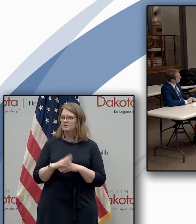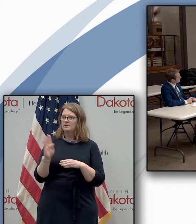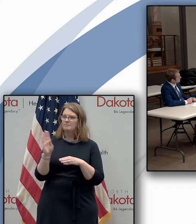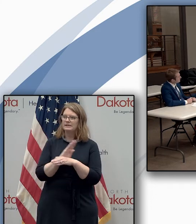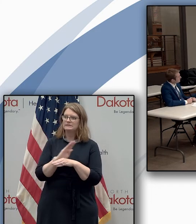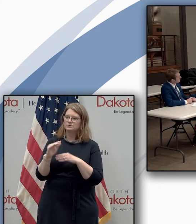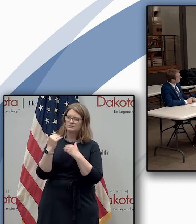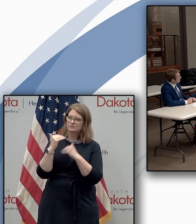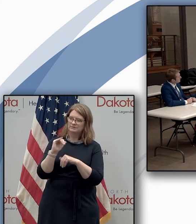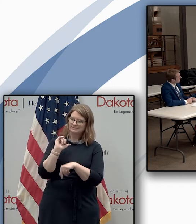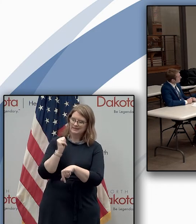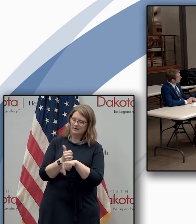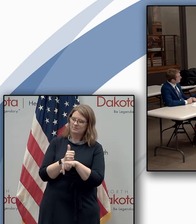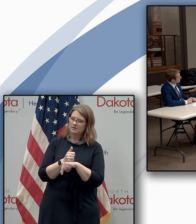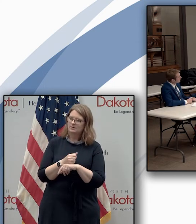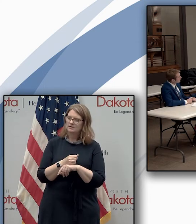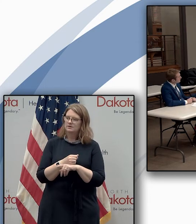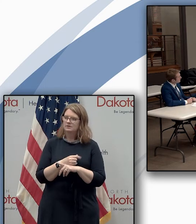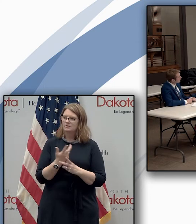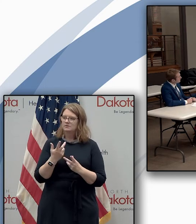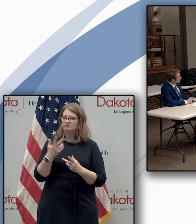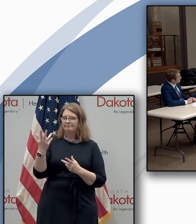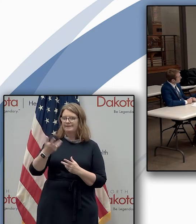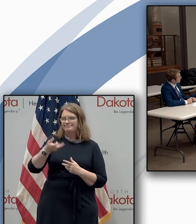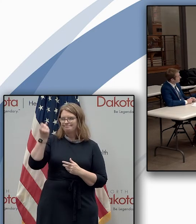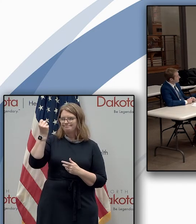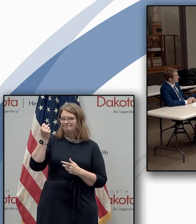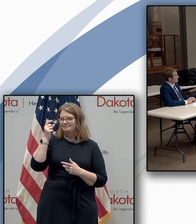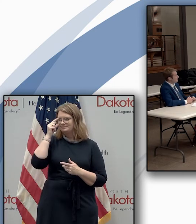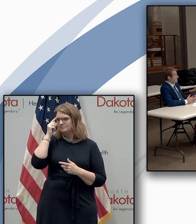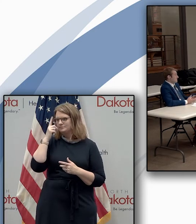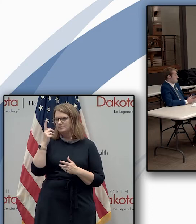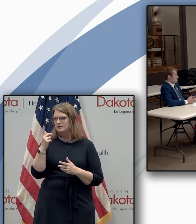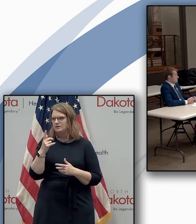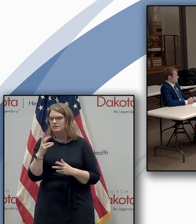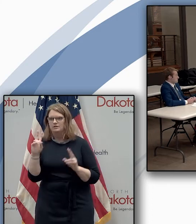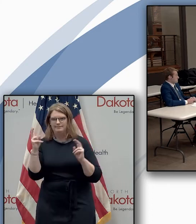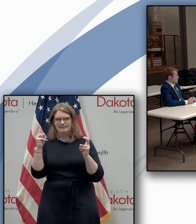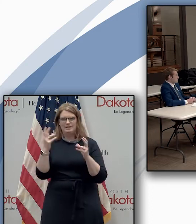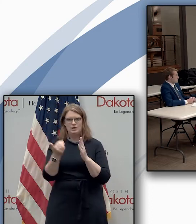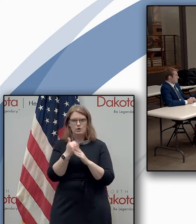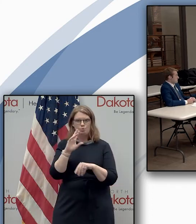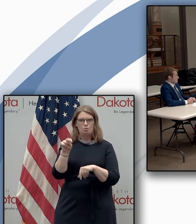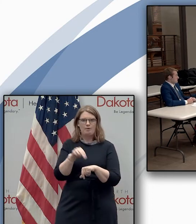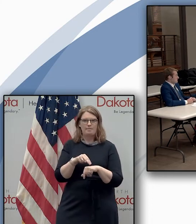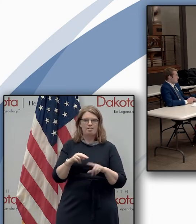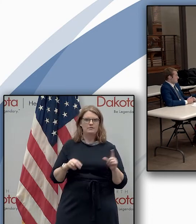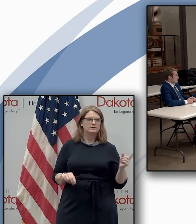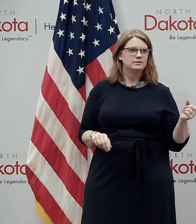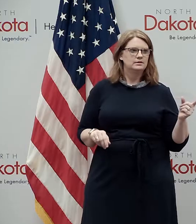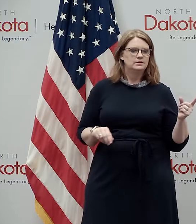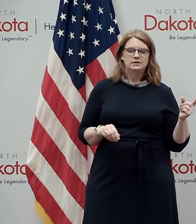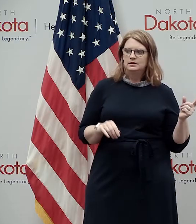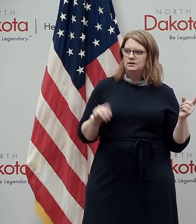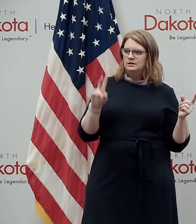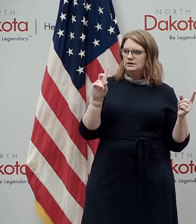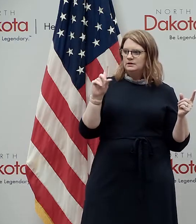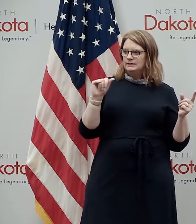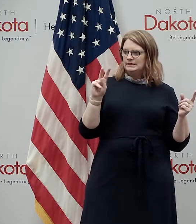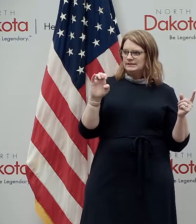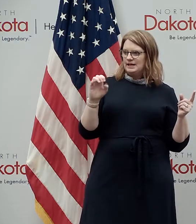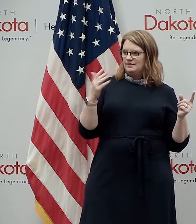in place and if so when do you anticipate lifting those or reaching the new normal uh dave thanks for